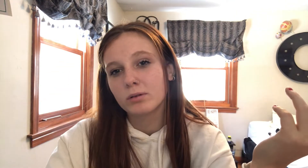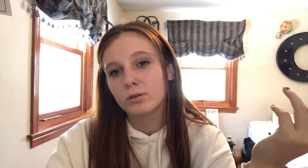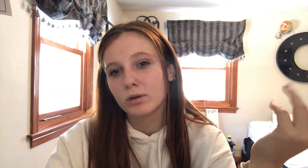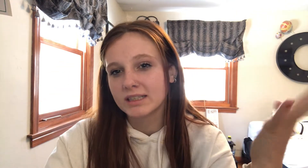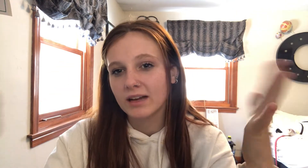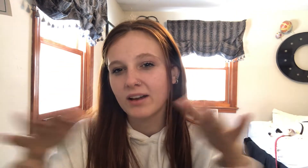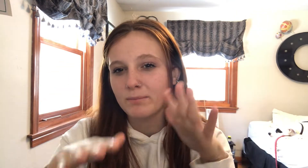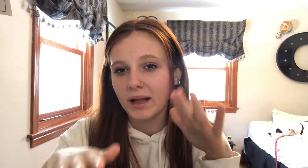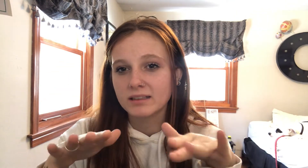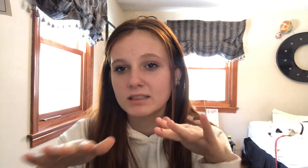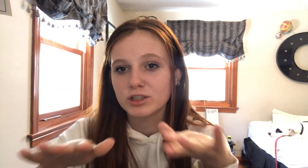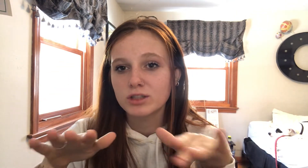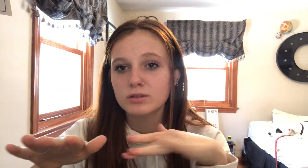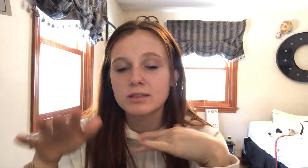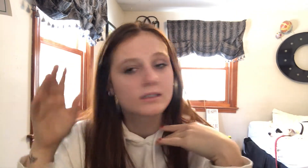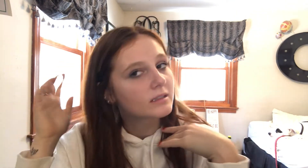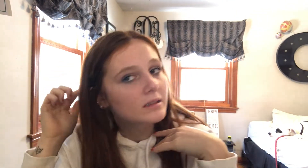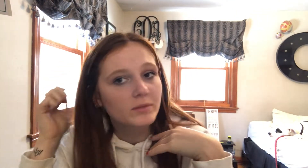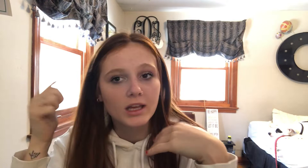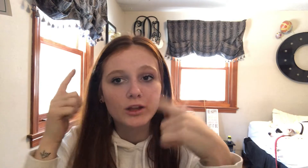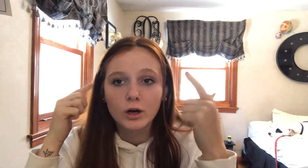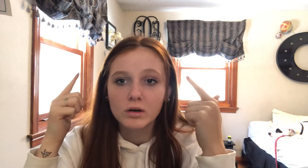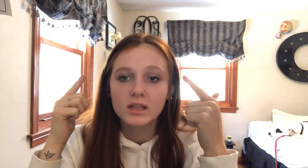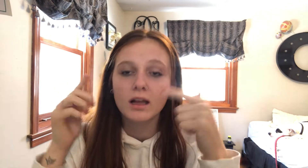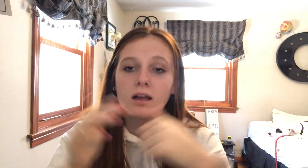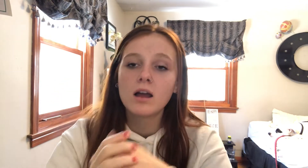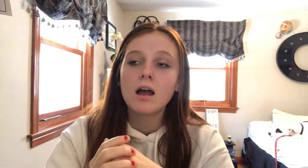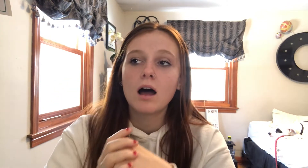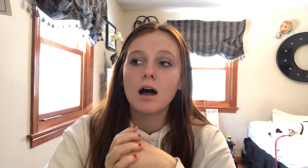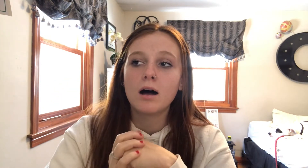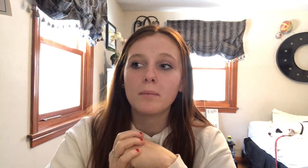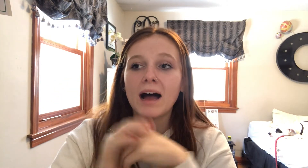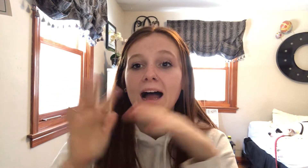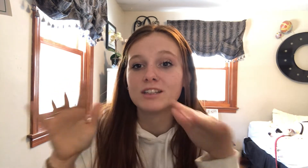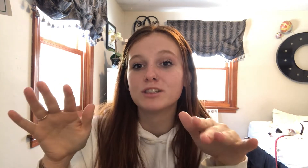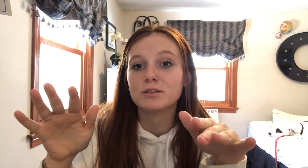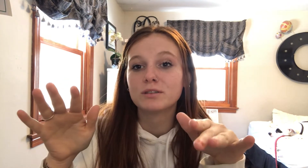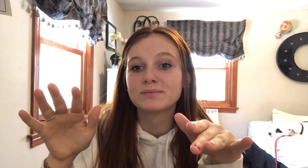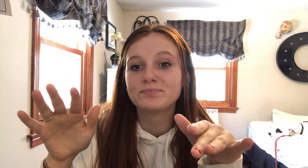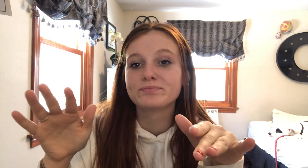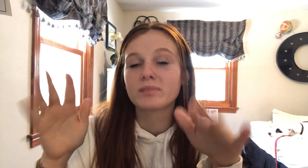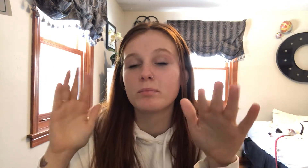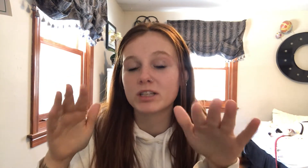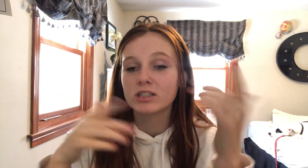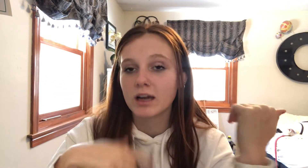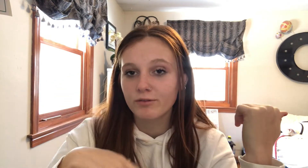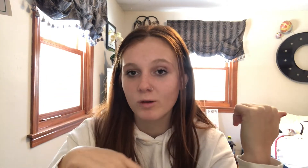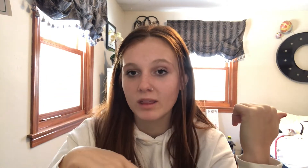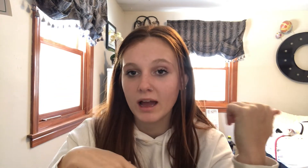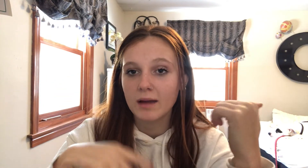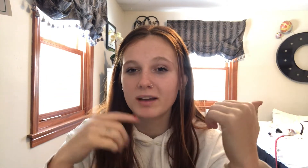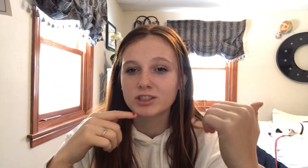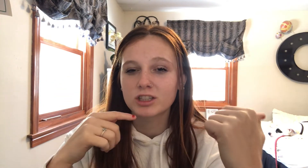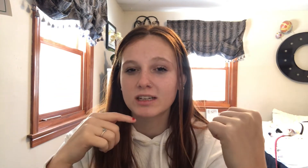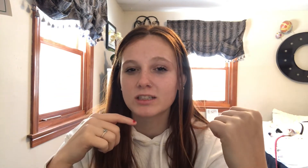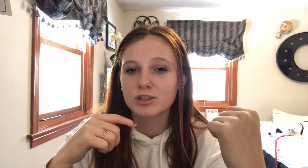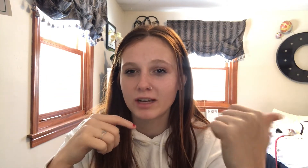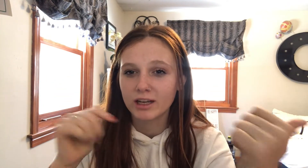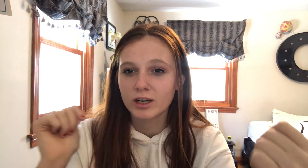who are deaf have balance issues. It's something in their cochula. Um, I do, but she's not for that. I'm actually trying to train her